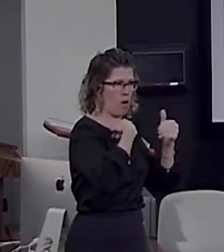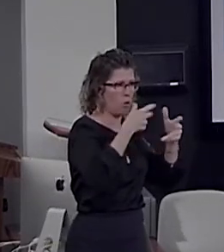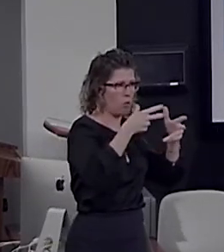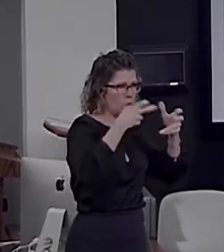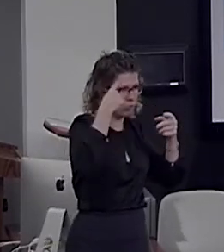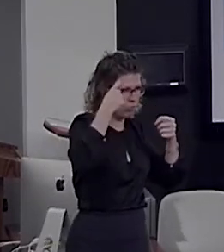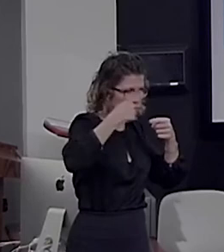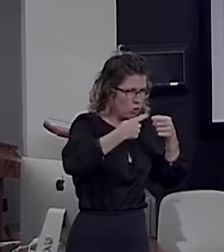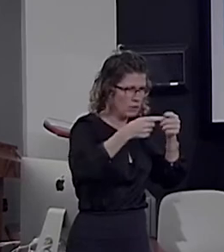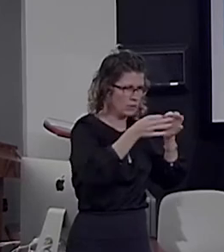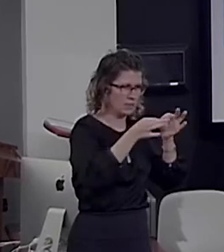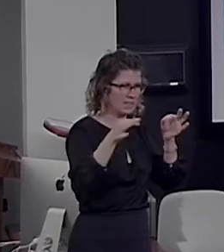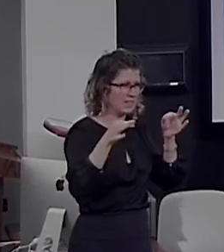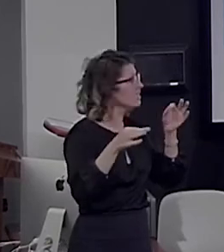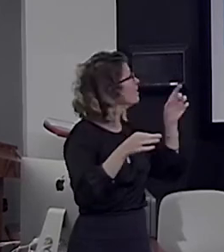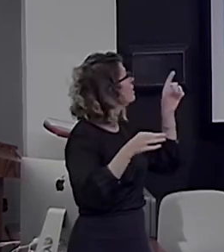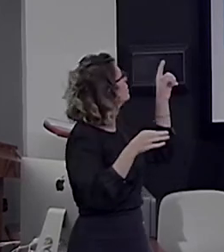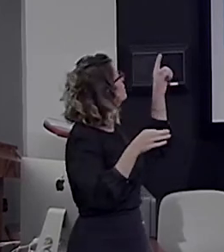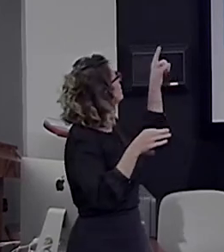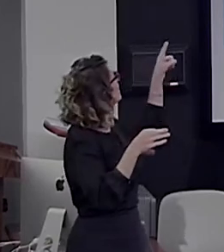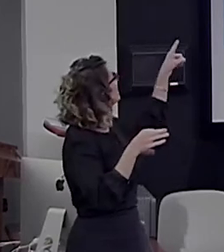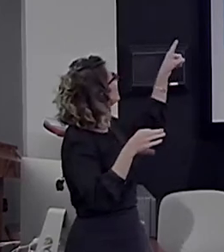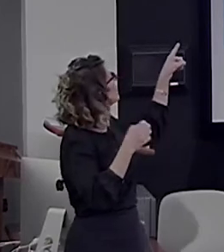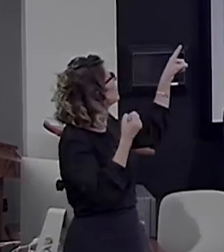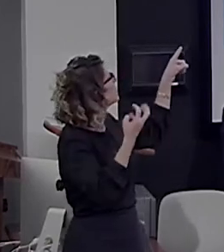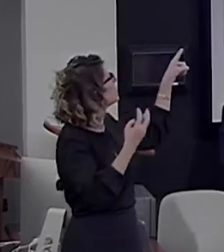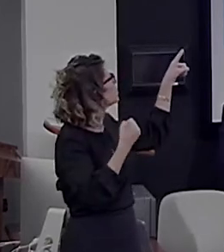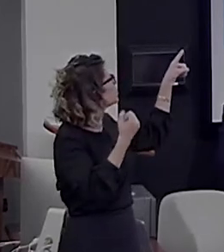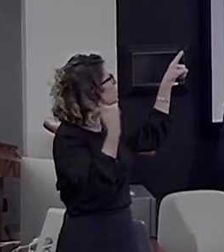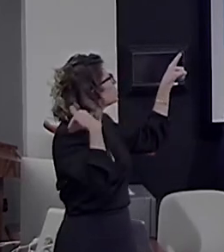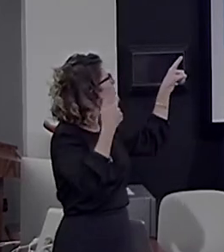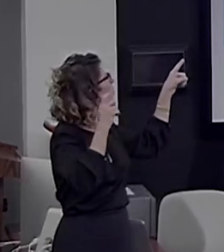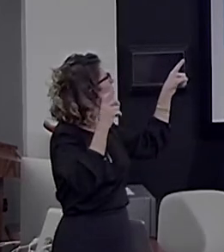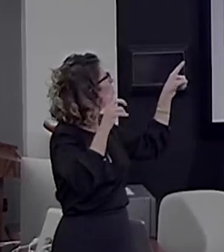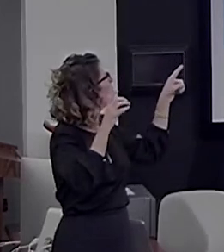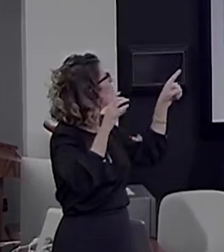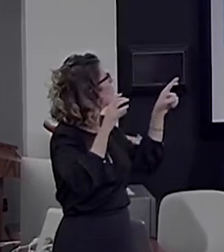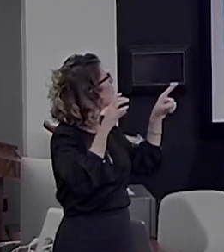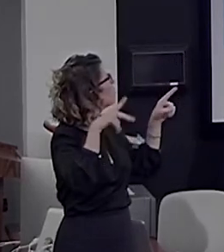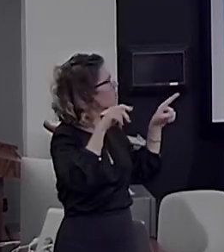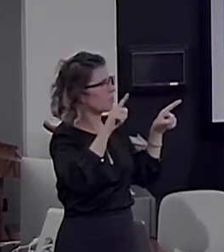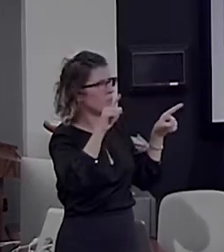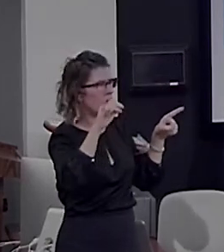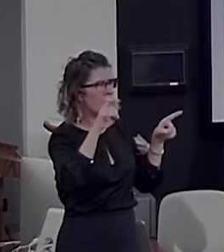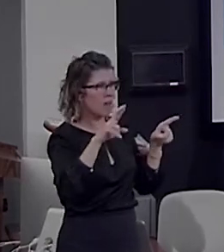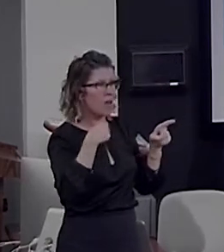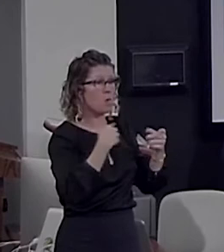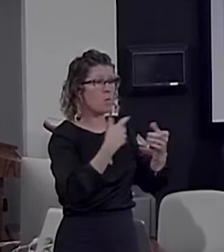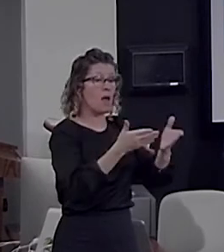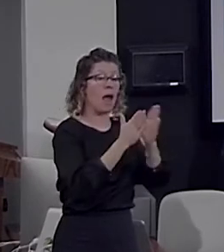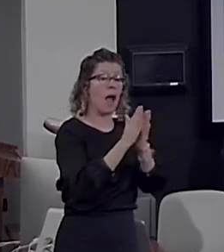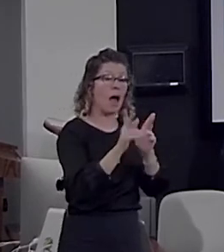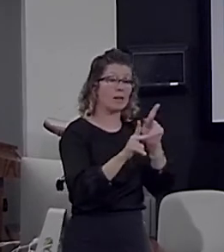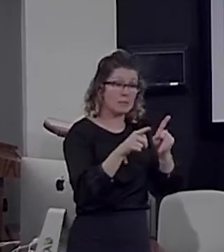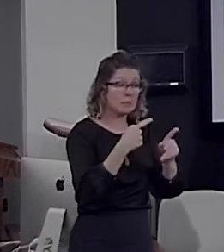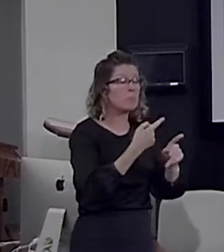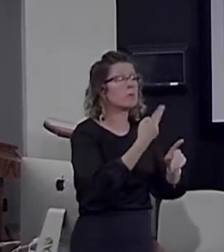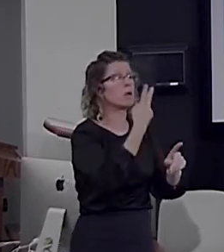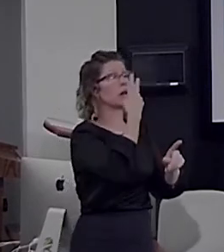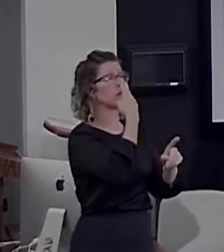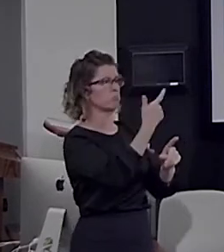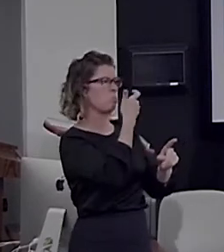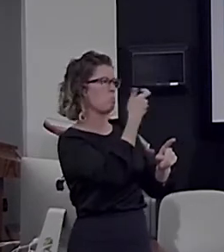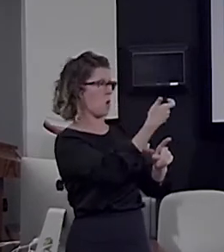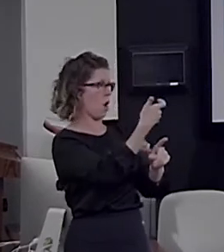years ago, again with Christophe Pallier. If we ask subjects to manipulate the tree, to create a tree structure, but to manipulate